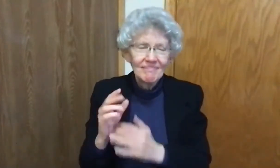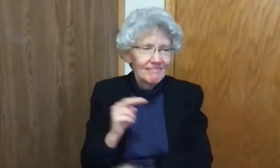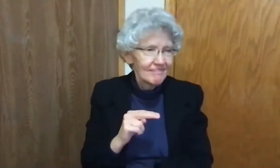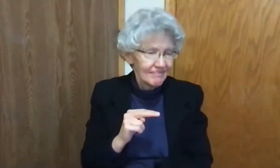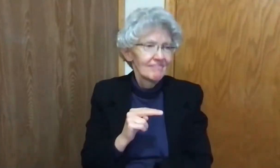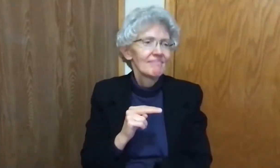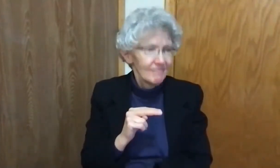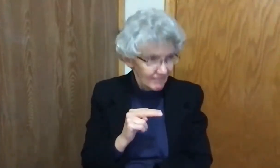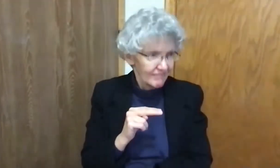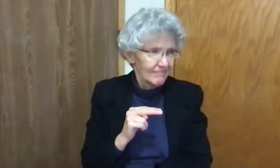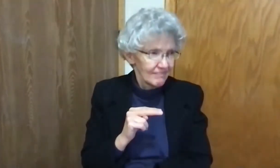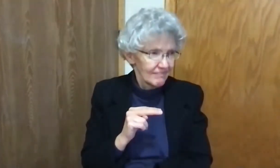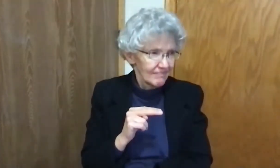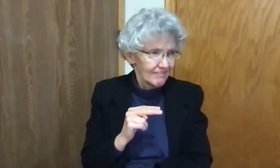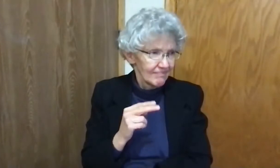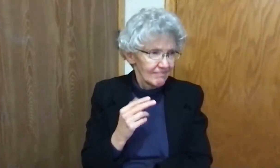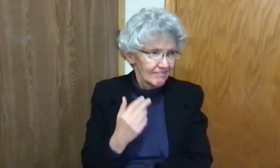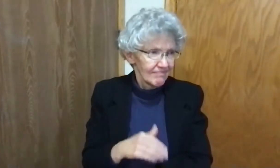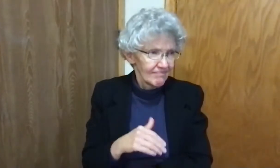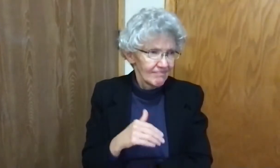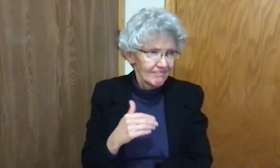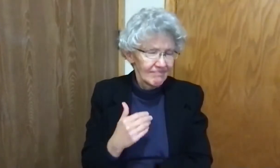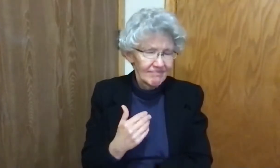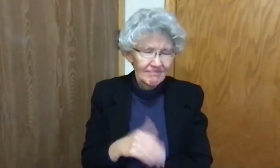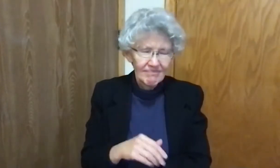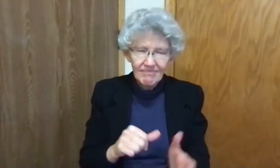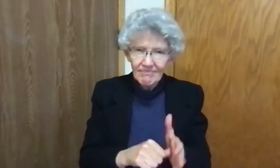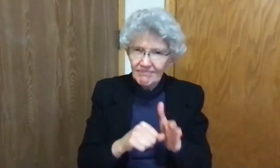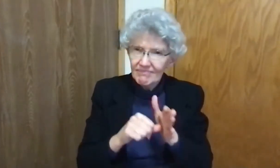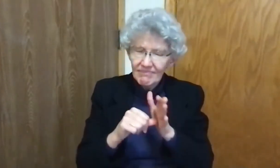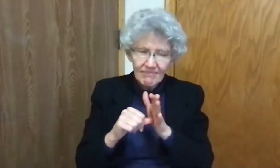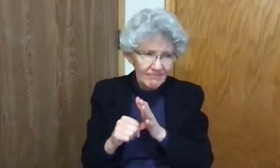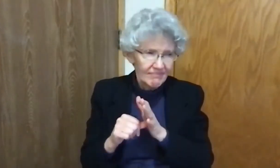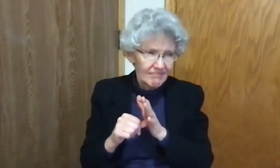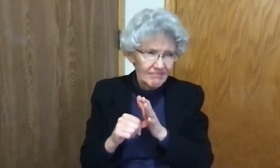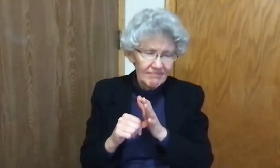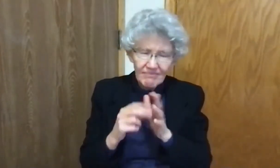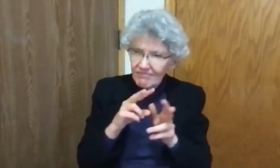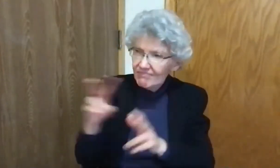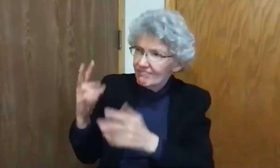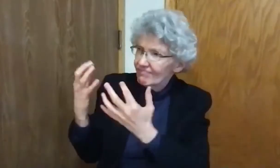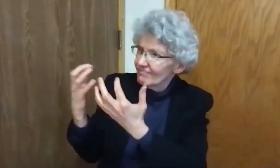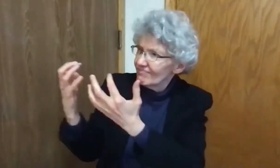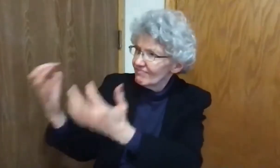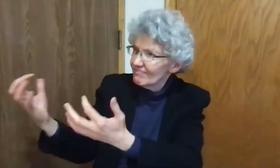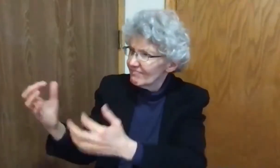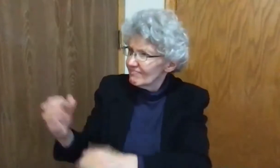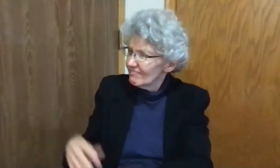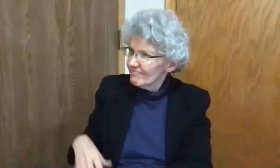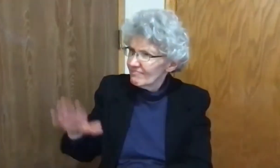For I am a person set under authority also, with soldiers under me, and I say to one, go, and that one goes, and to